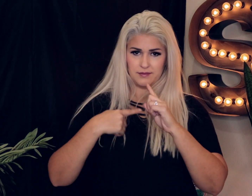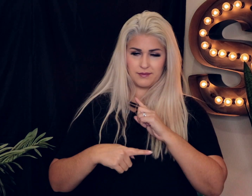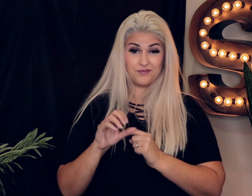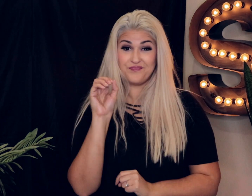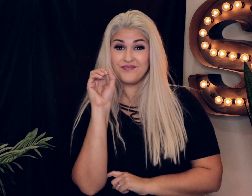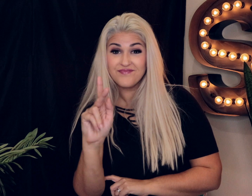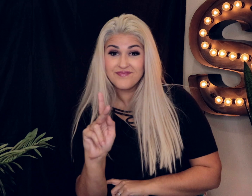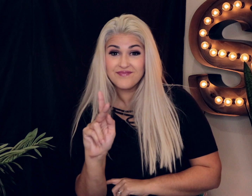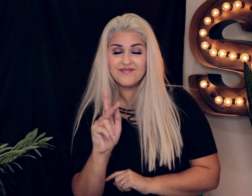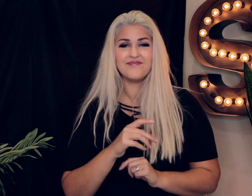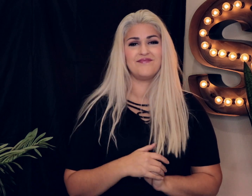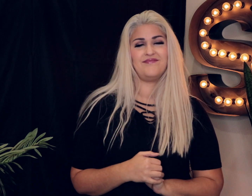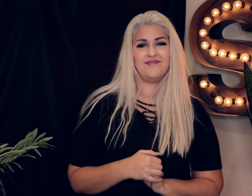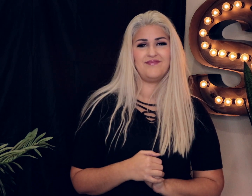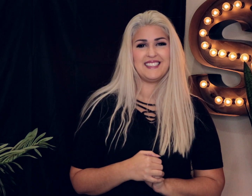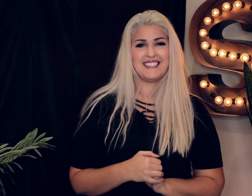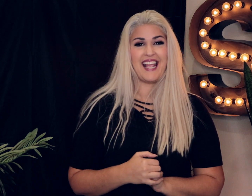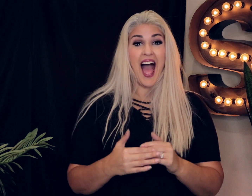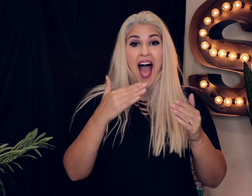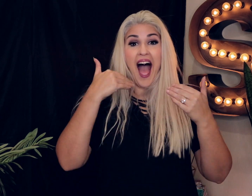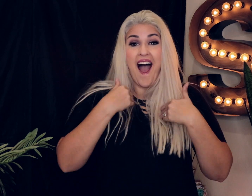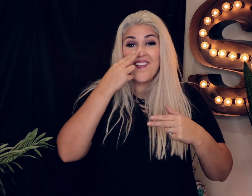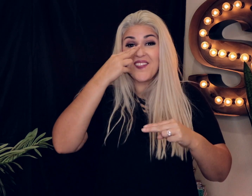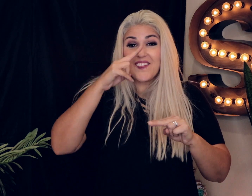okie-dokie all right have fun